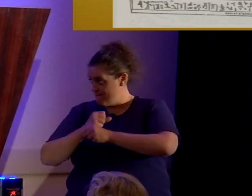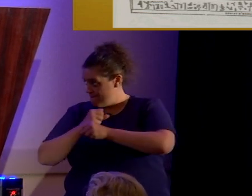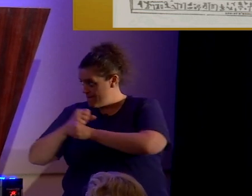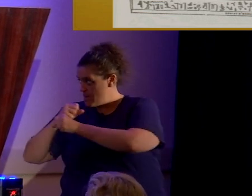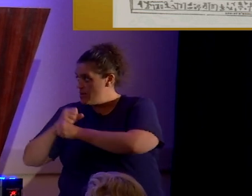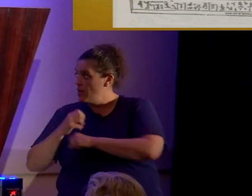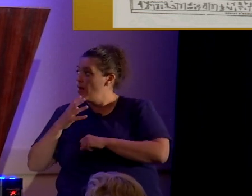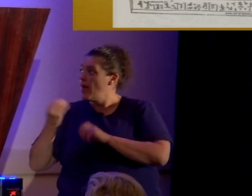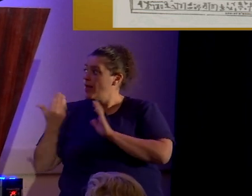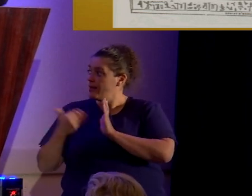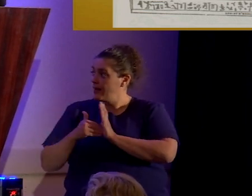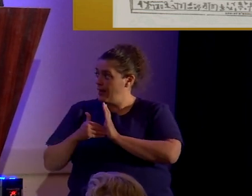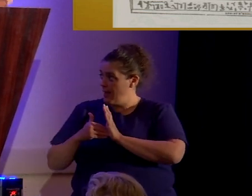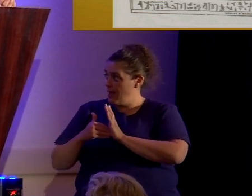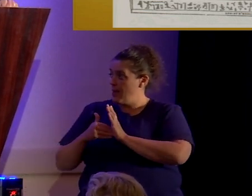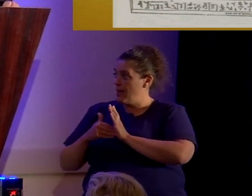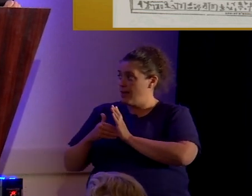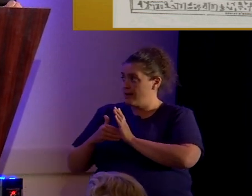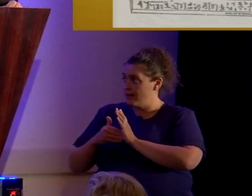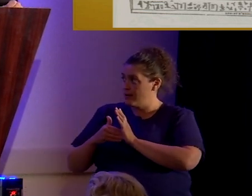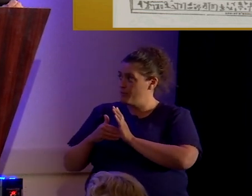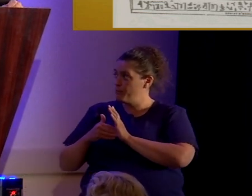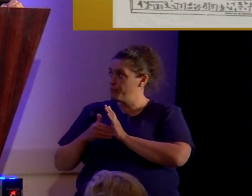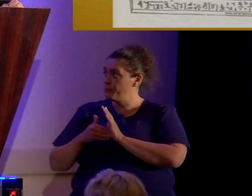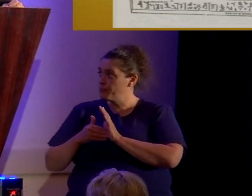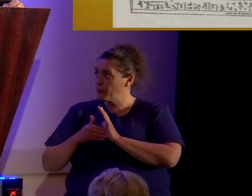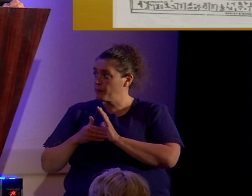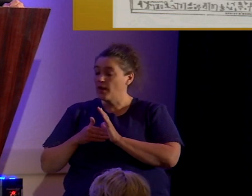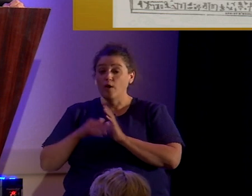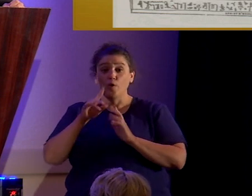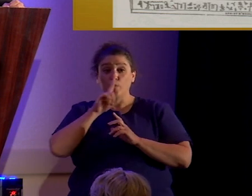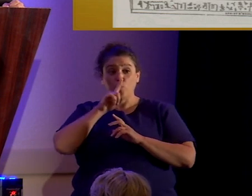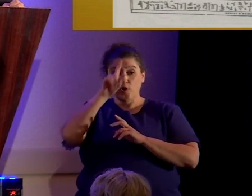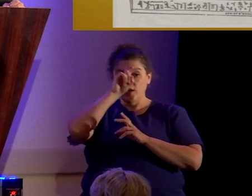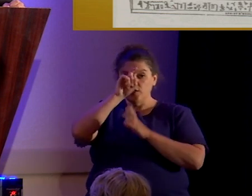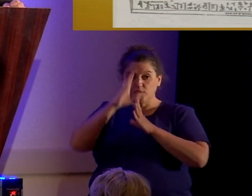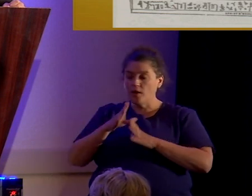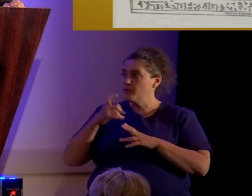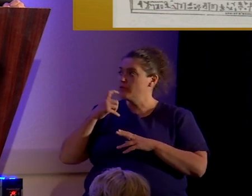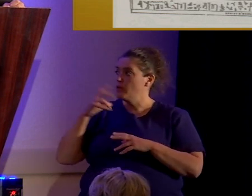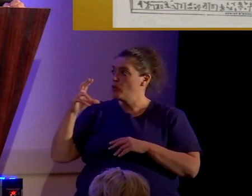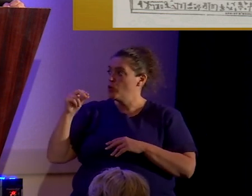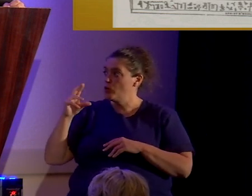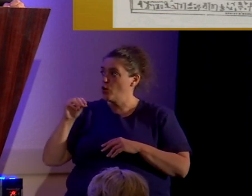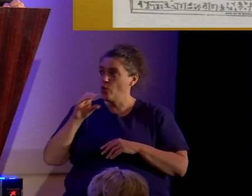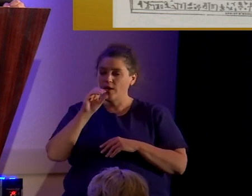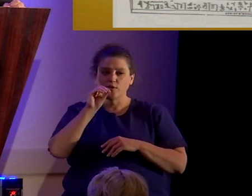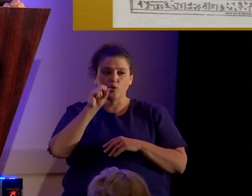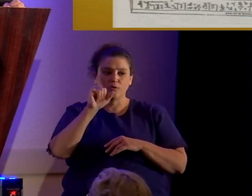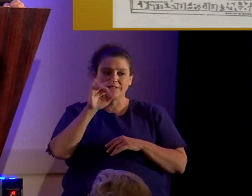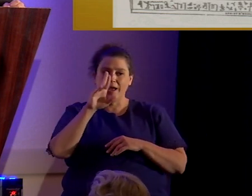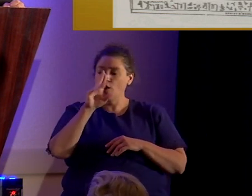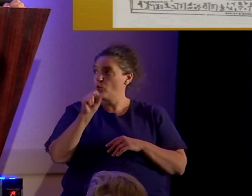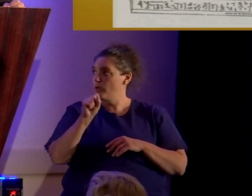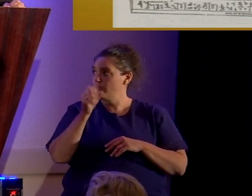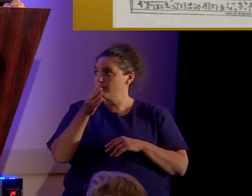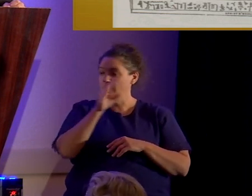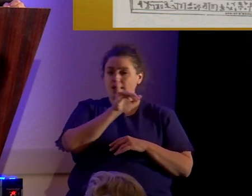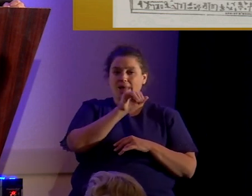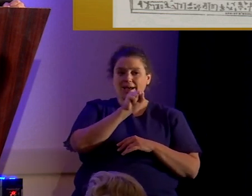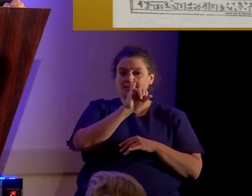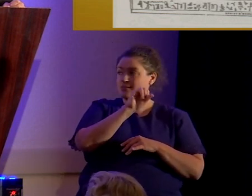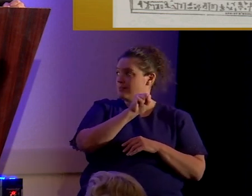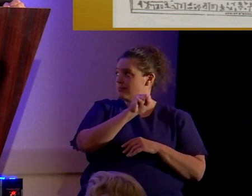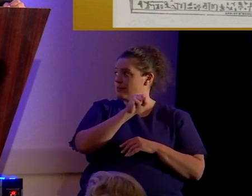the real Egyptologist began to realize, no, this is Osiris, this is Isis,